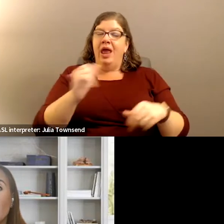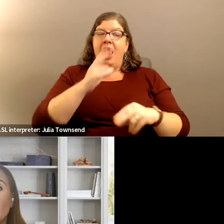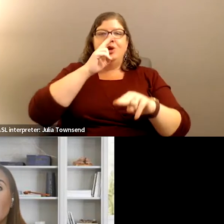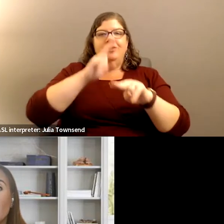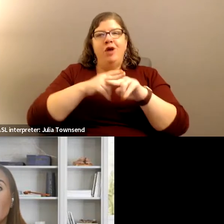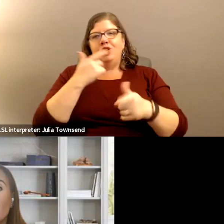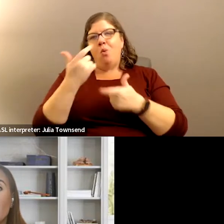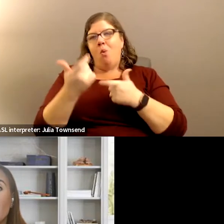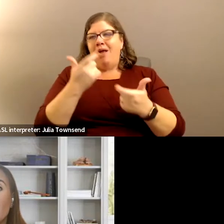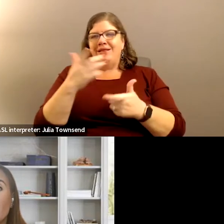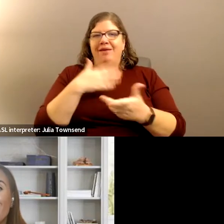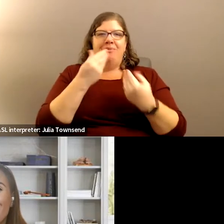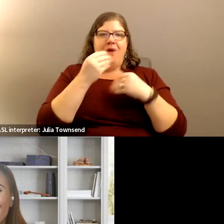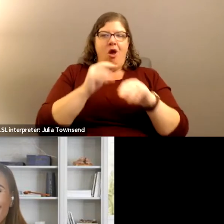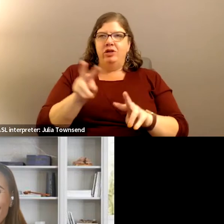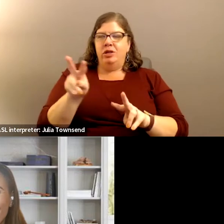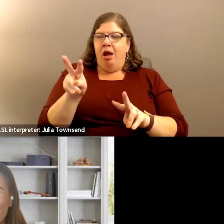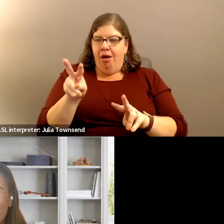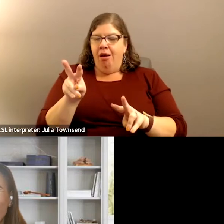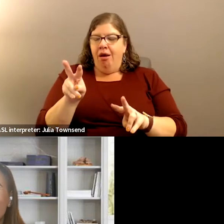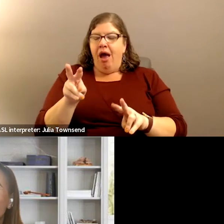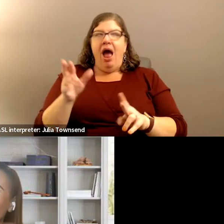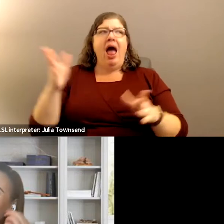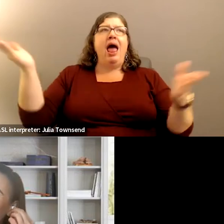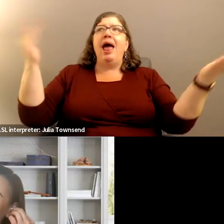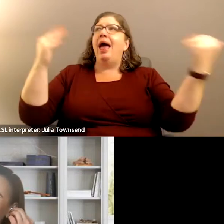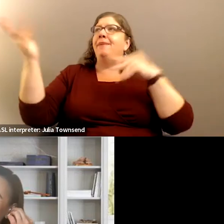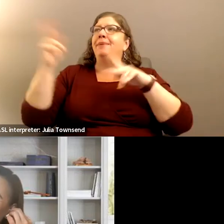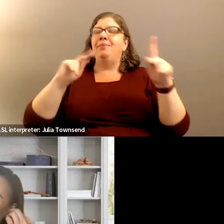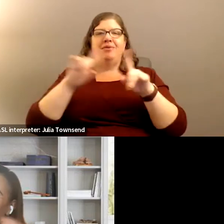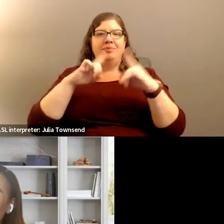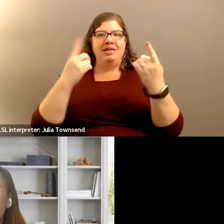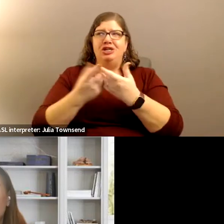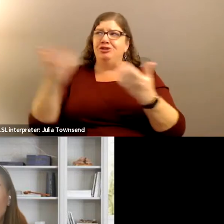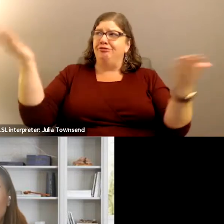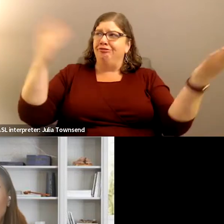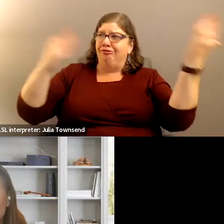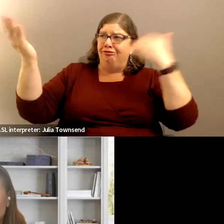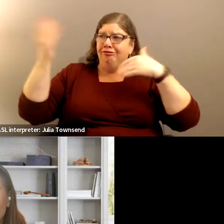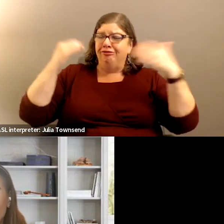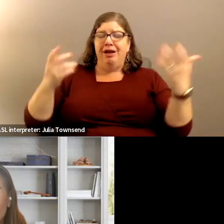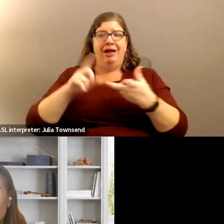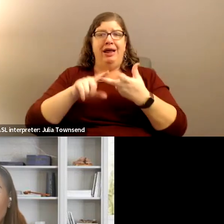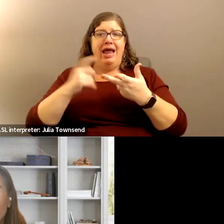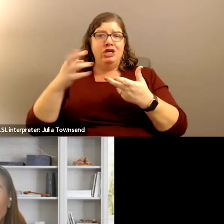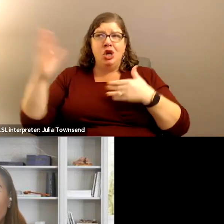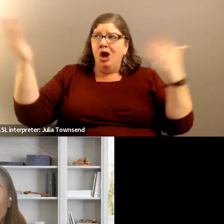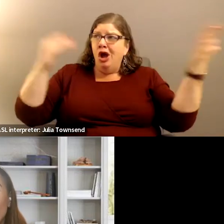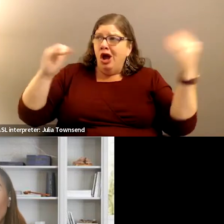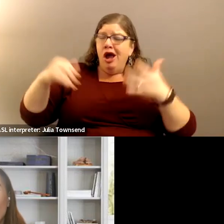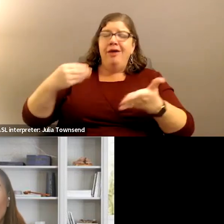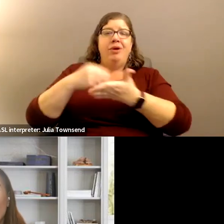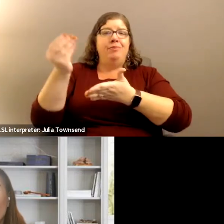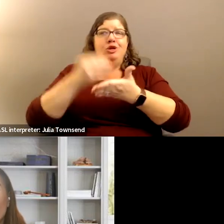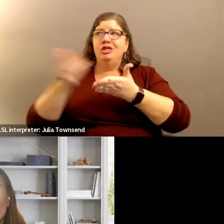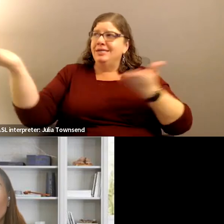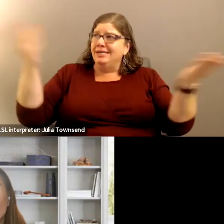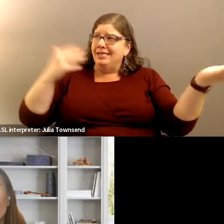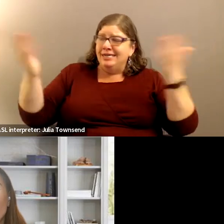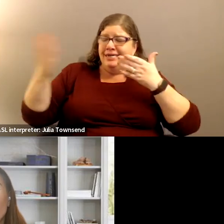watch that in my office. I brought in people from the district, from HR, from purchasing, from